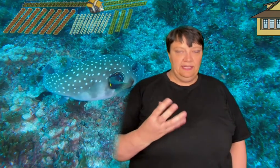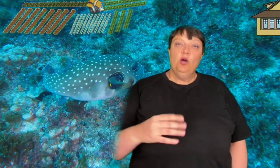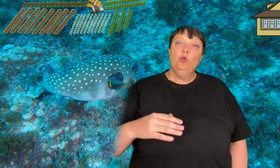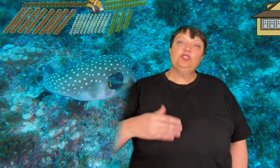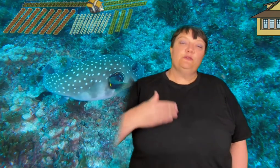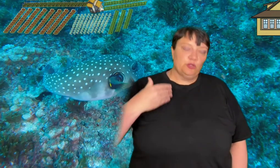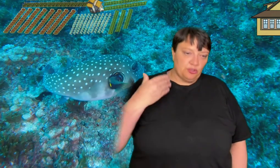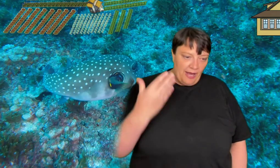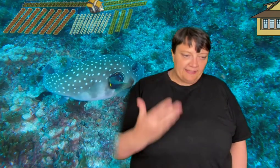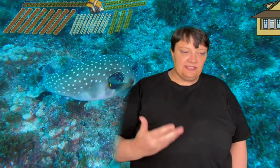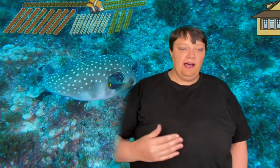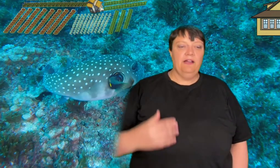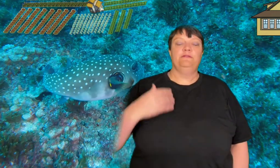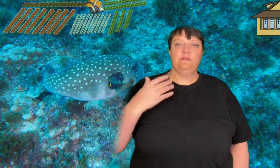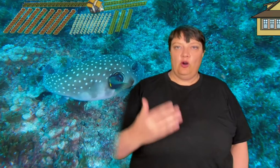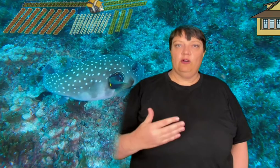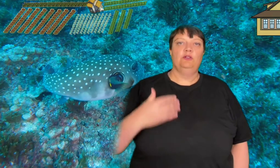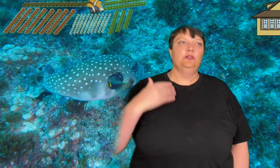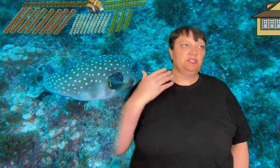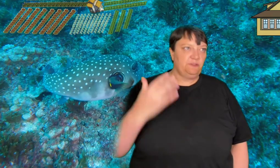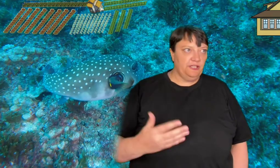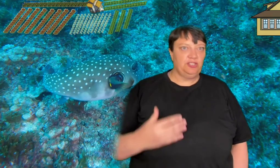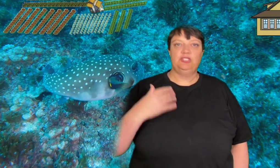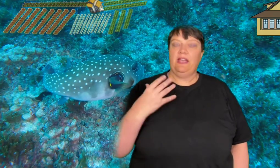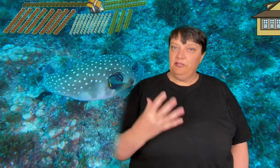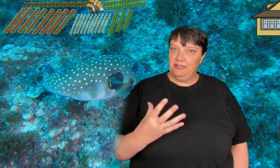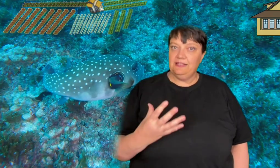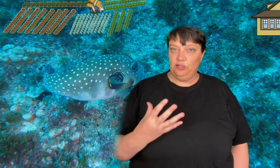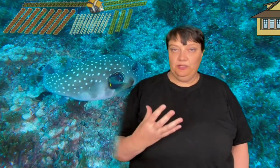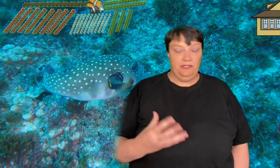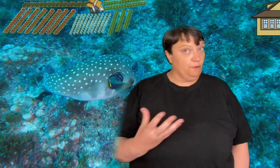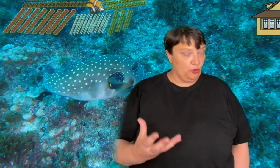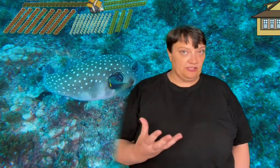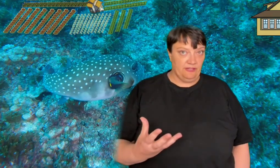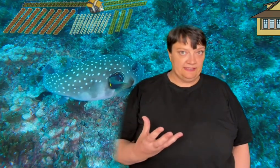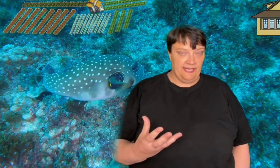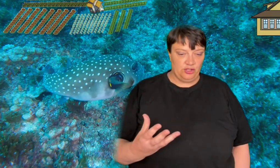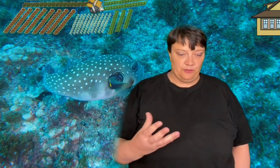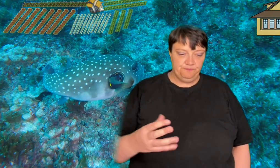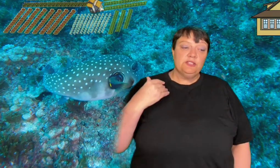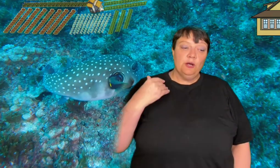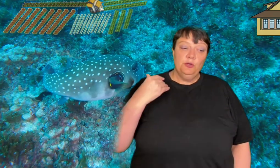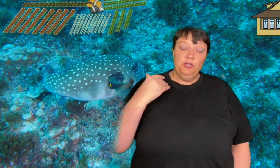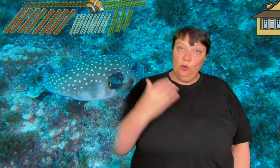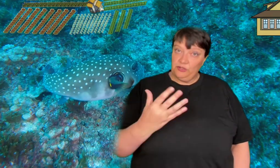up with it which of course attracts life, corals, fish, everything that you need for a civilization.